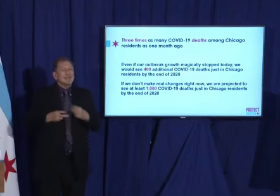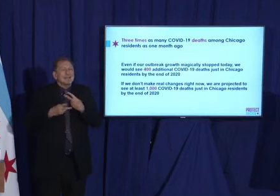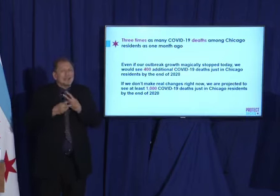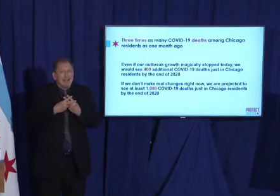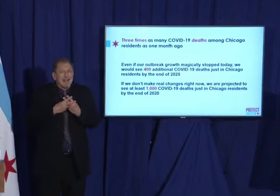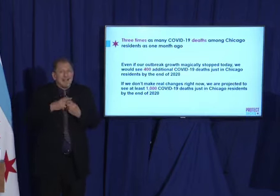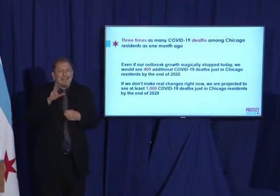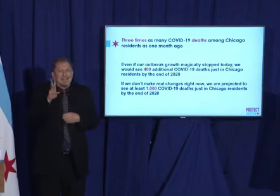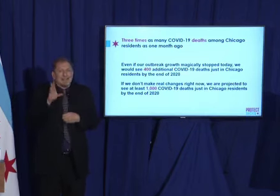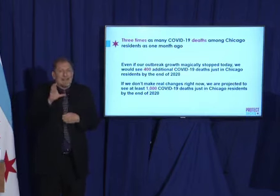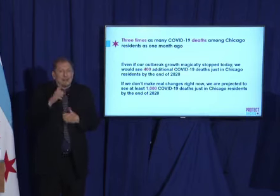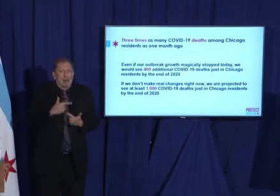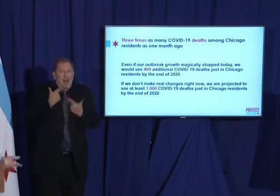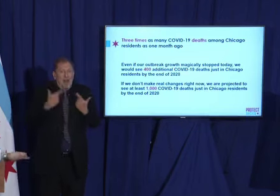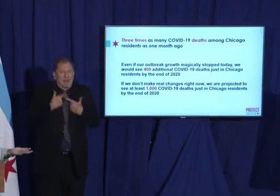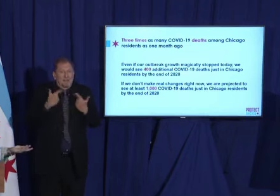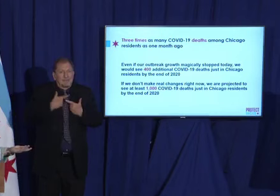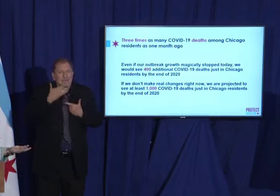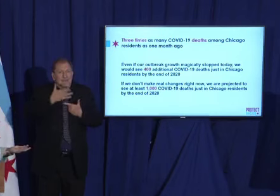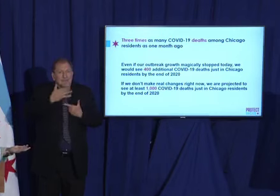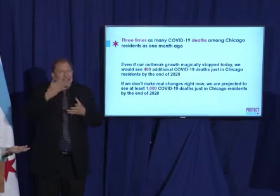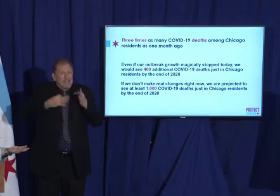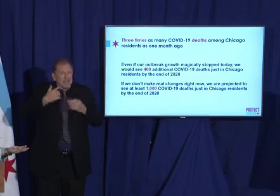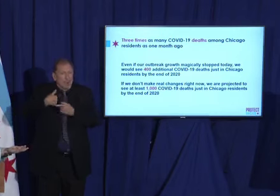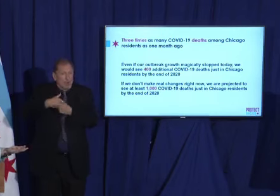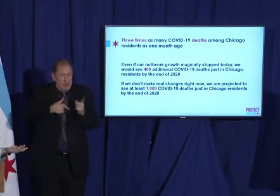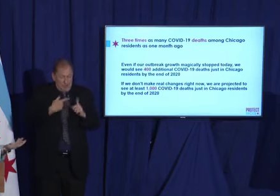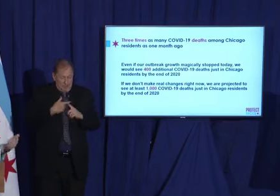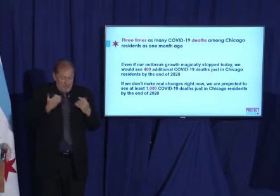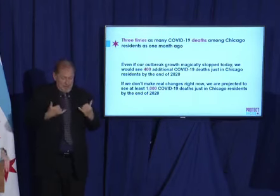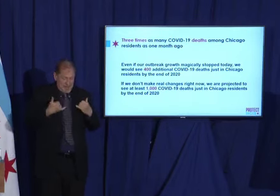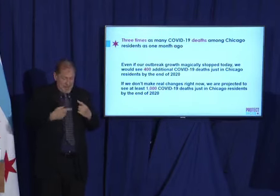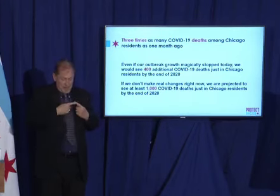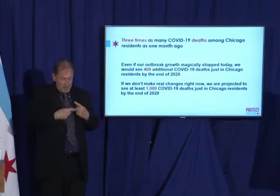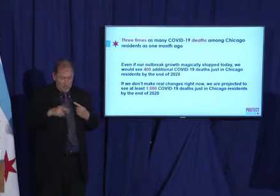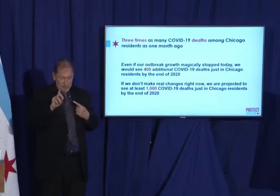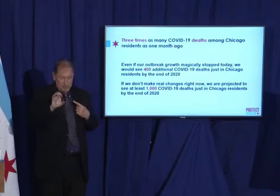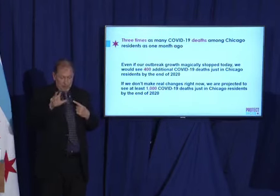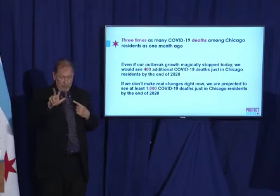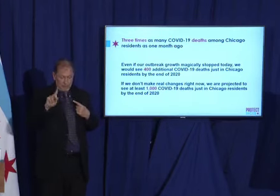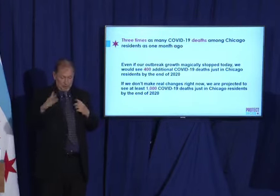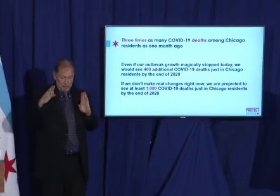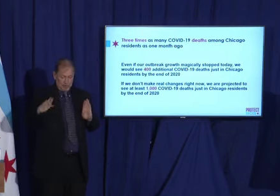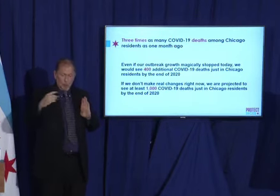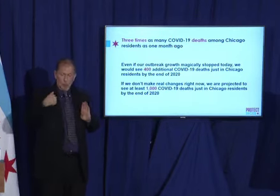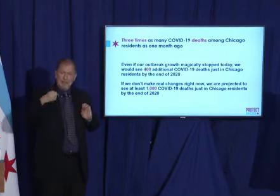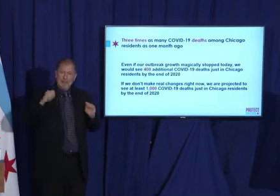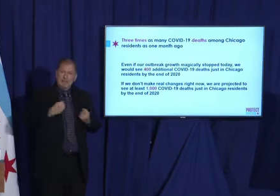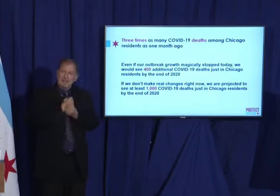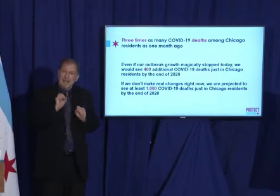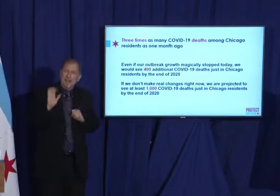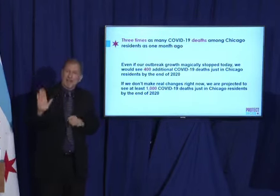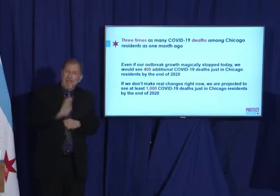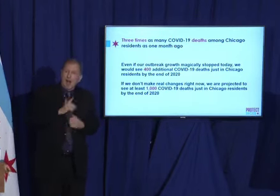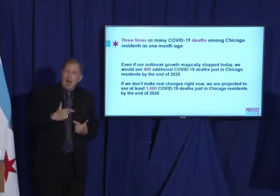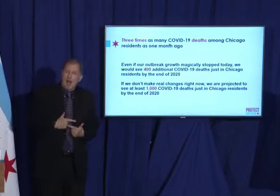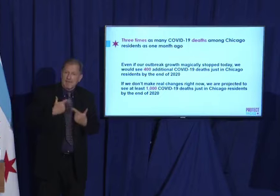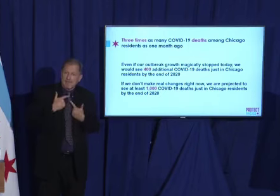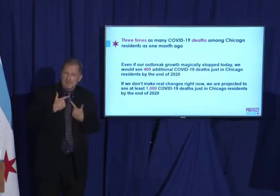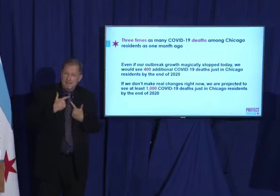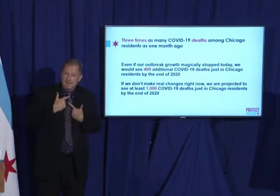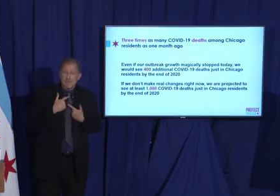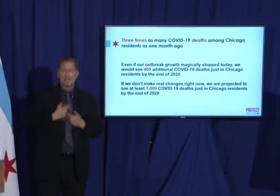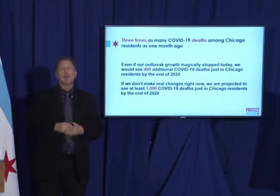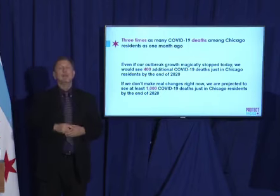at minimum between now and the end of the year. And the things that we've put forward